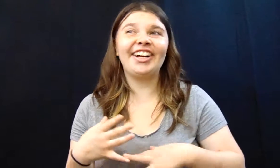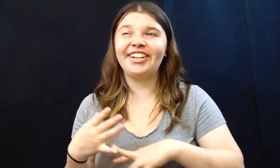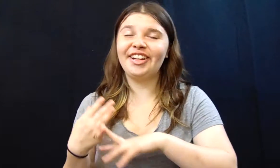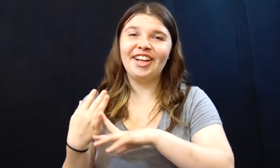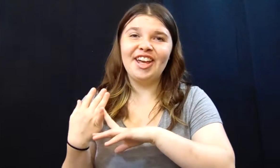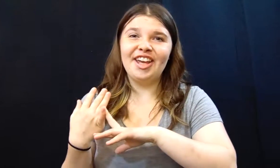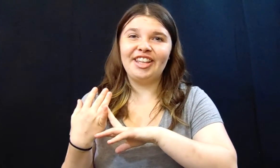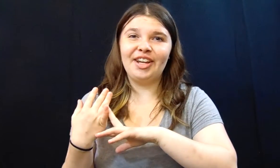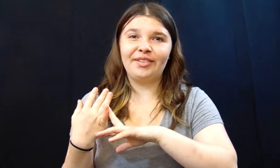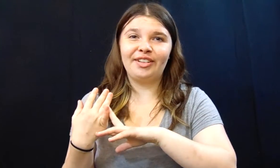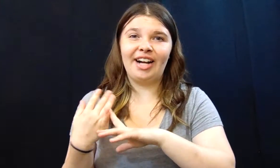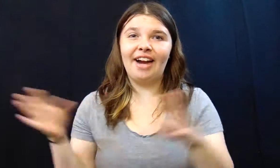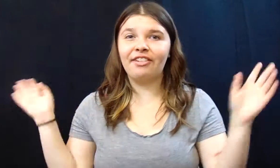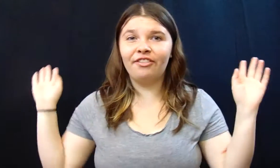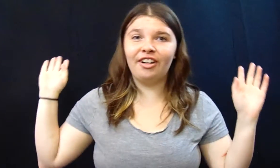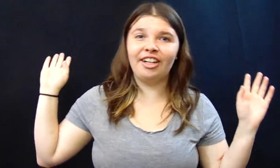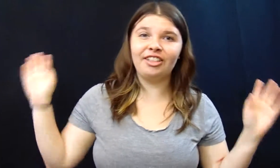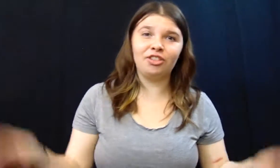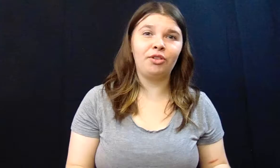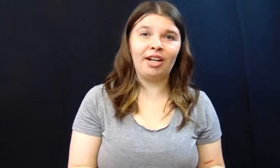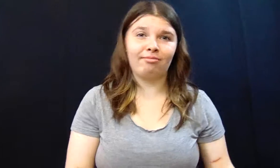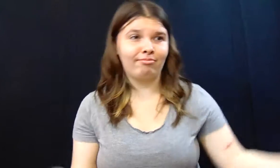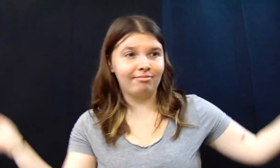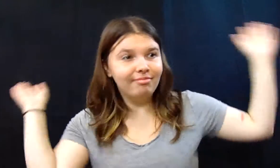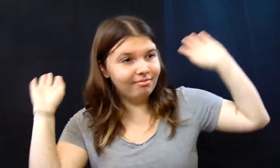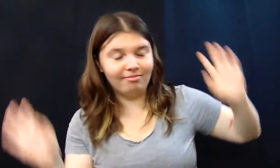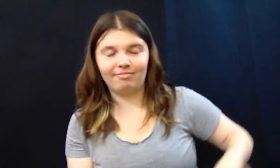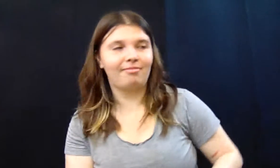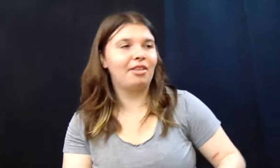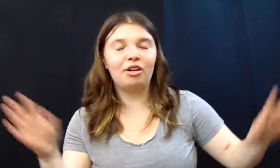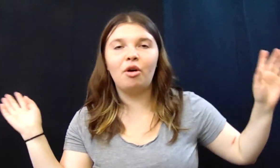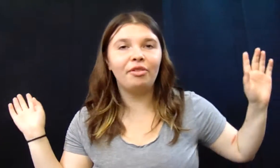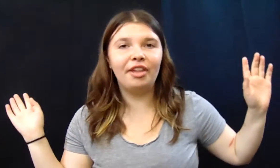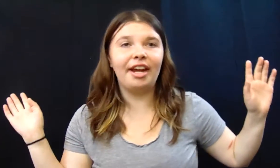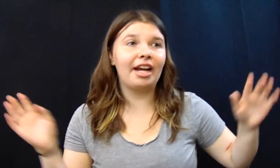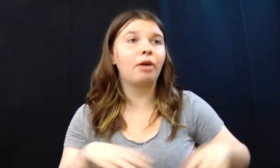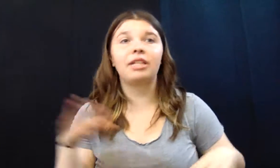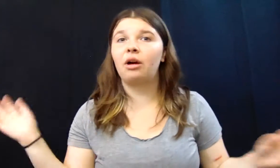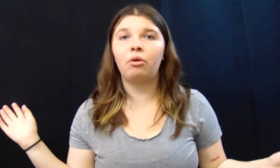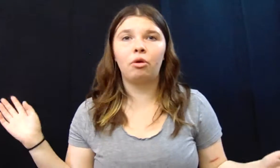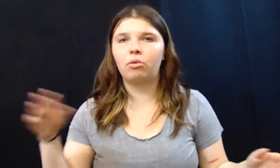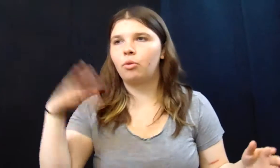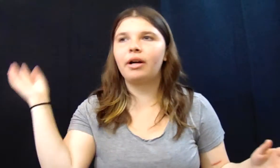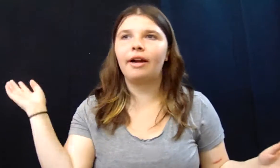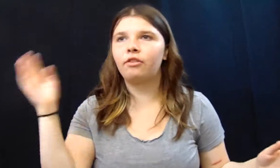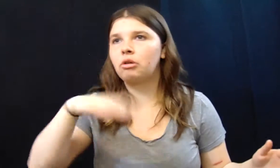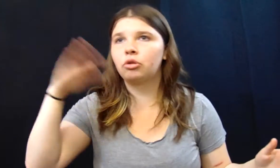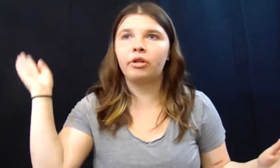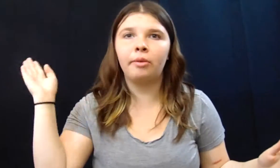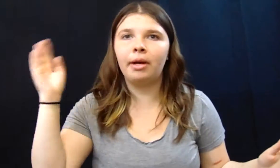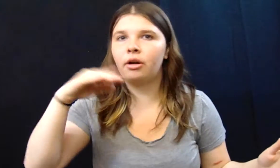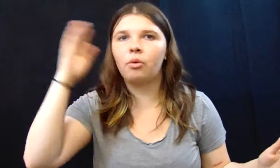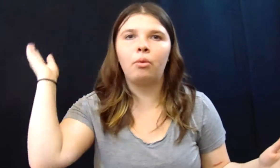and they were having fun doing their own thing I was at home or whatever I was going to bed or